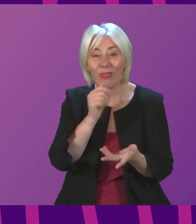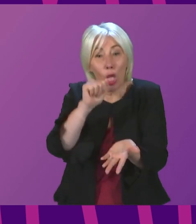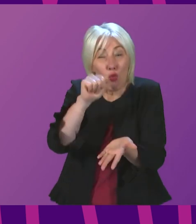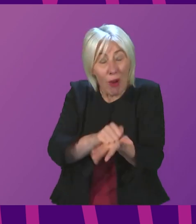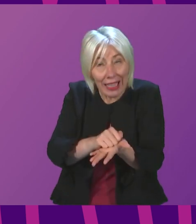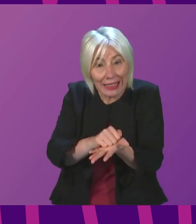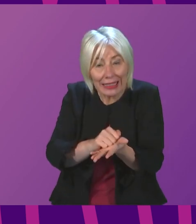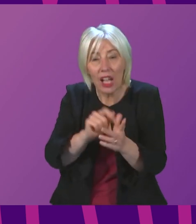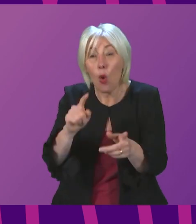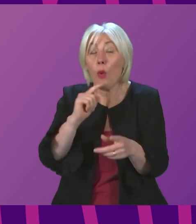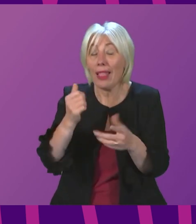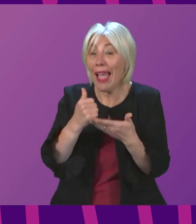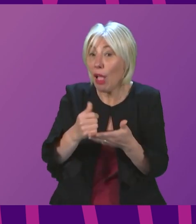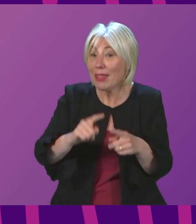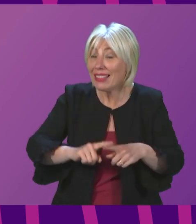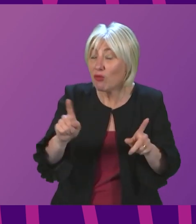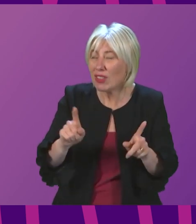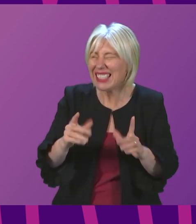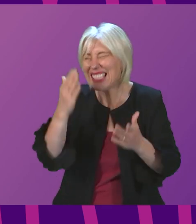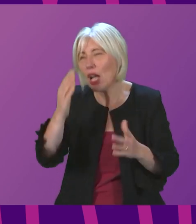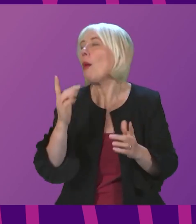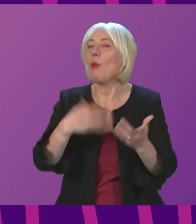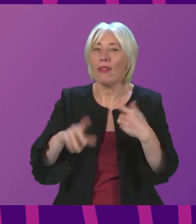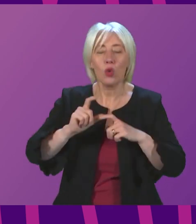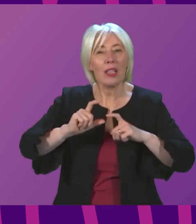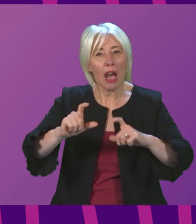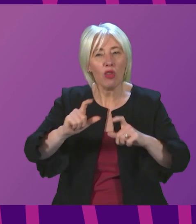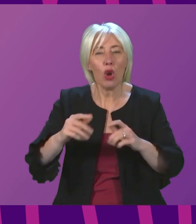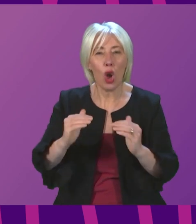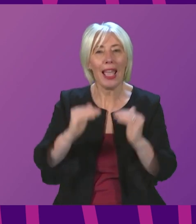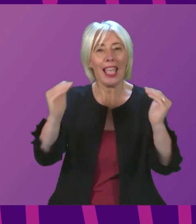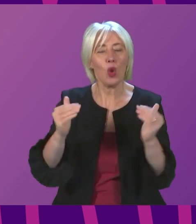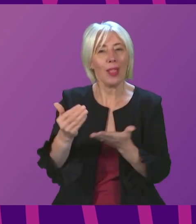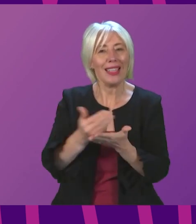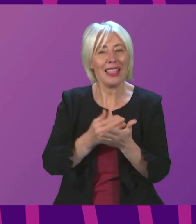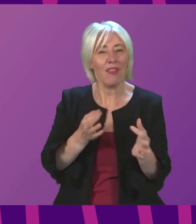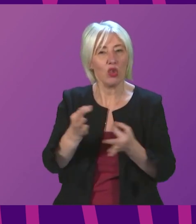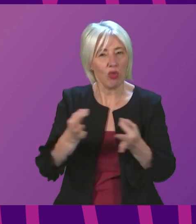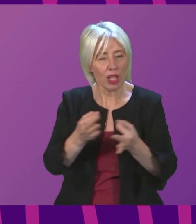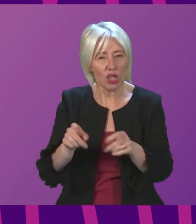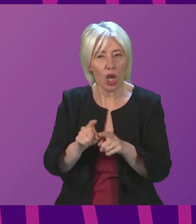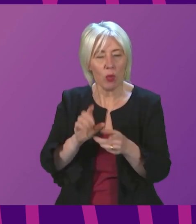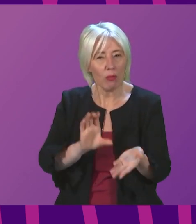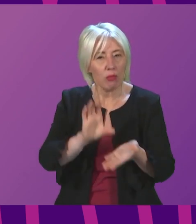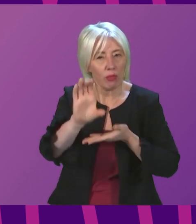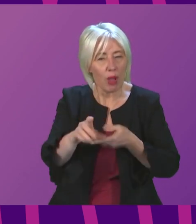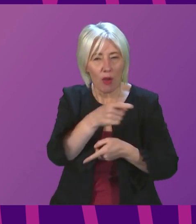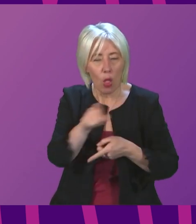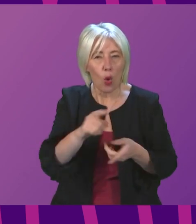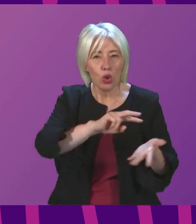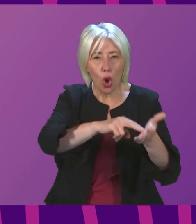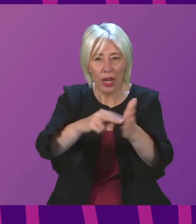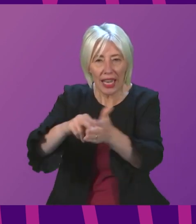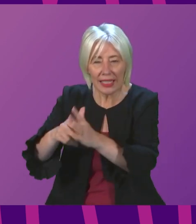to do that will make a difference. is really important that we continue with the equally safe strategy, with the increased investment for the organisations working